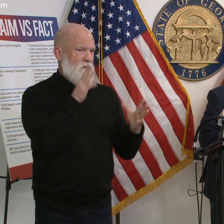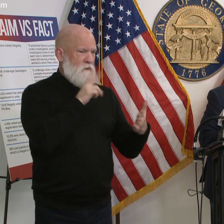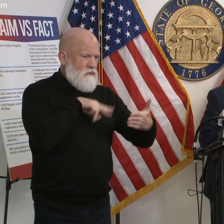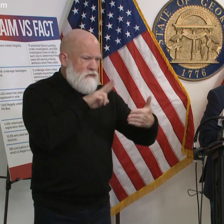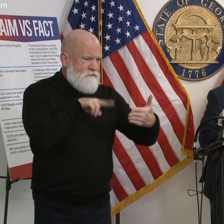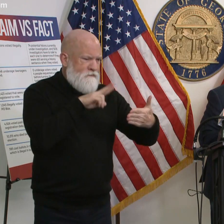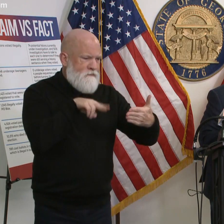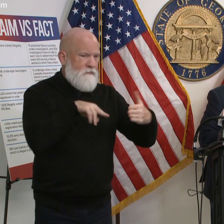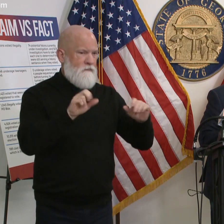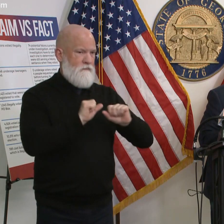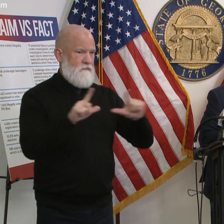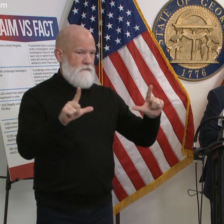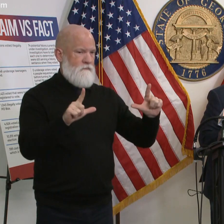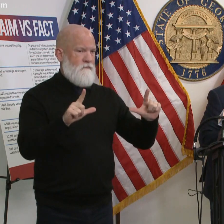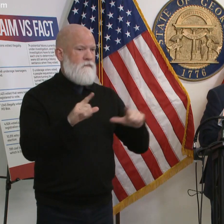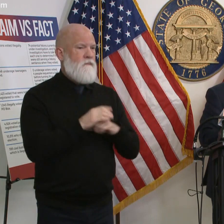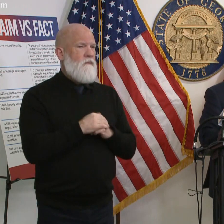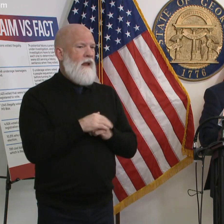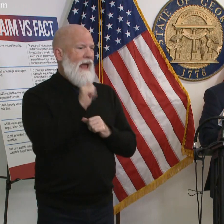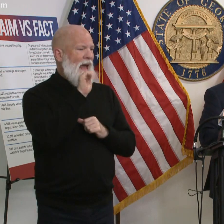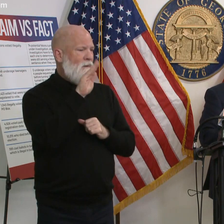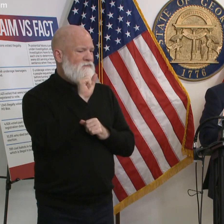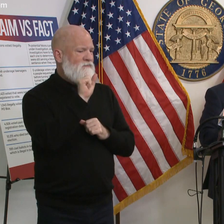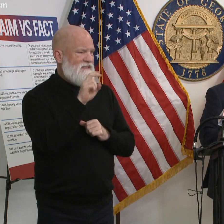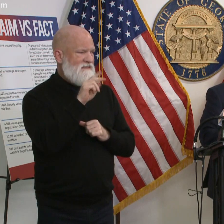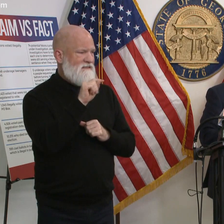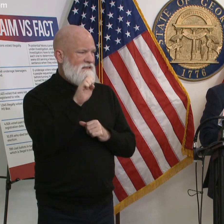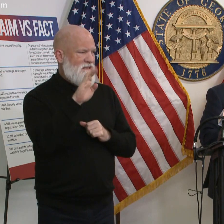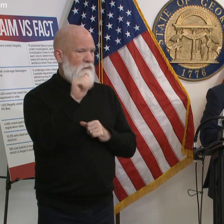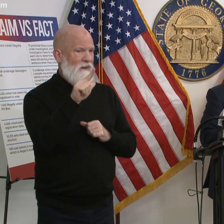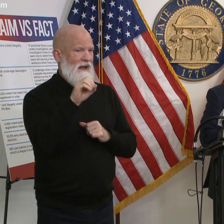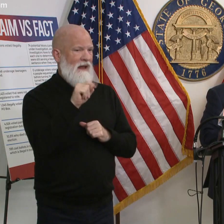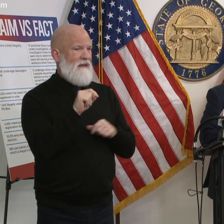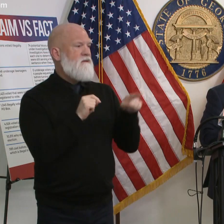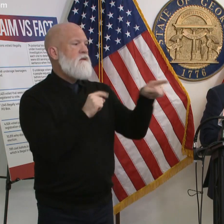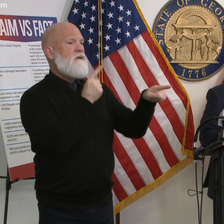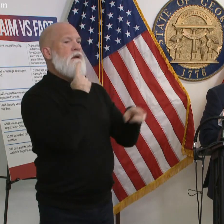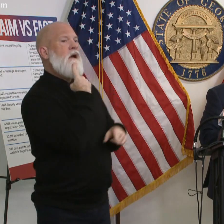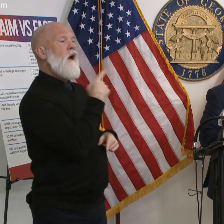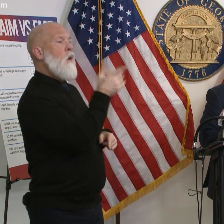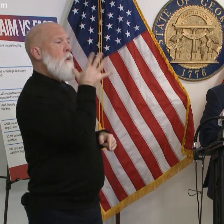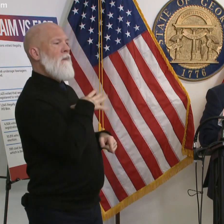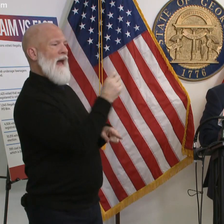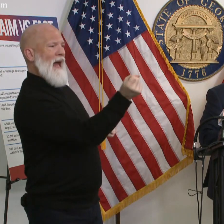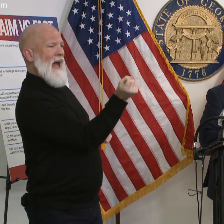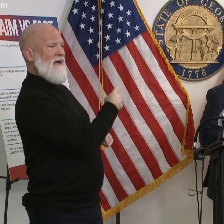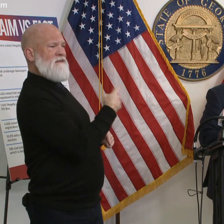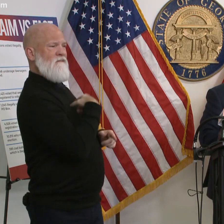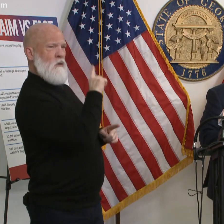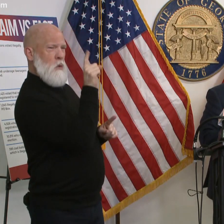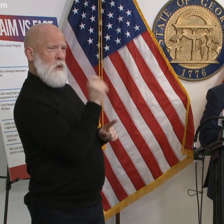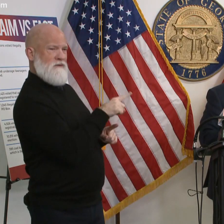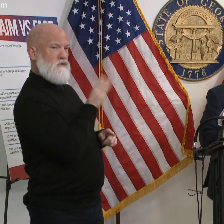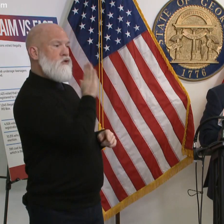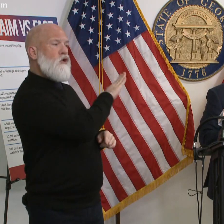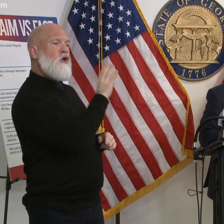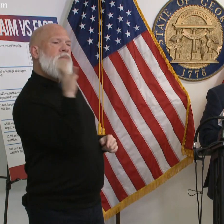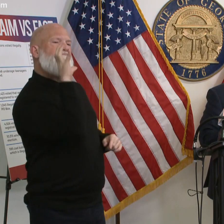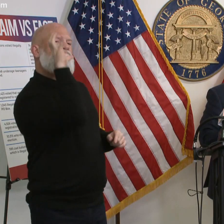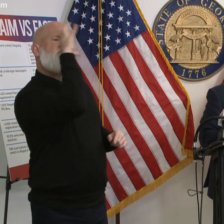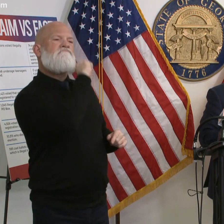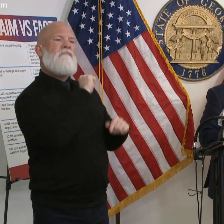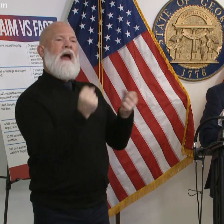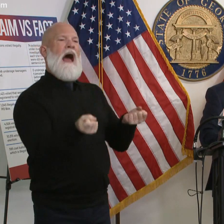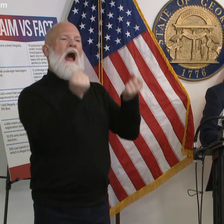sorry so while you do that since i'm with you yes um do you do you have an estimate as to how long it'll take to get the